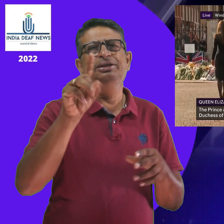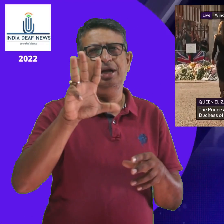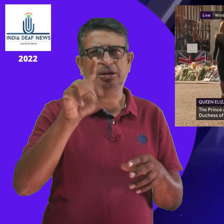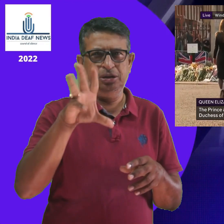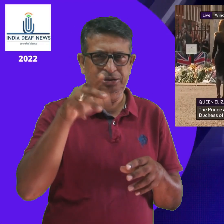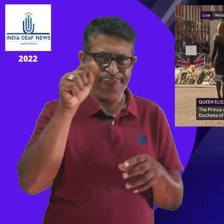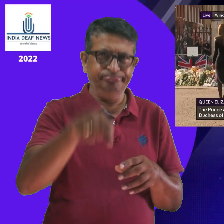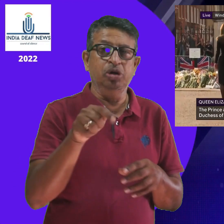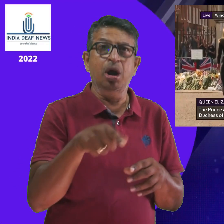it's an olive branch.